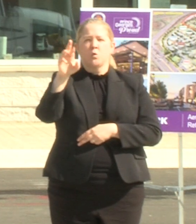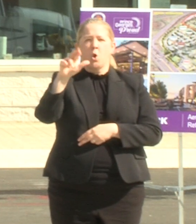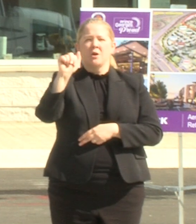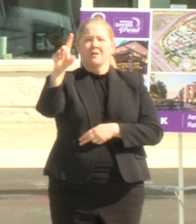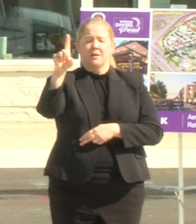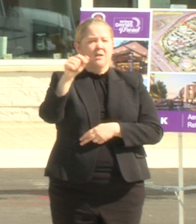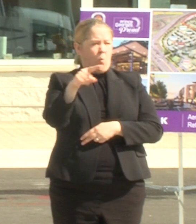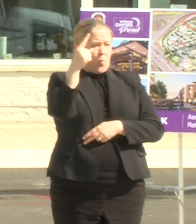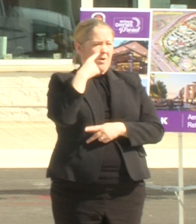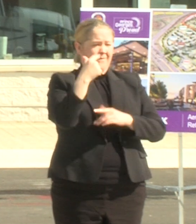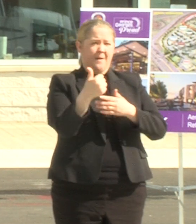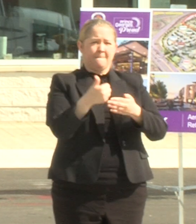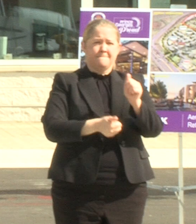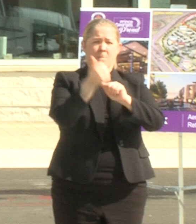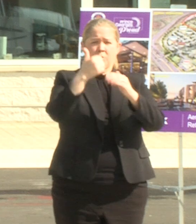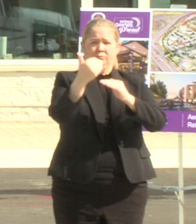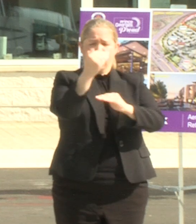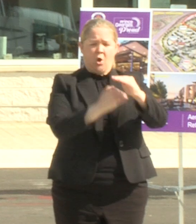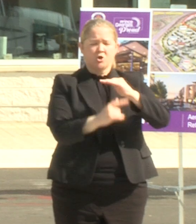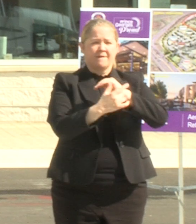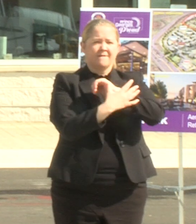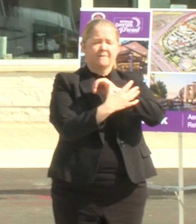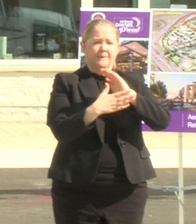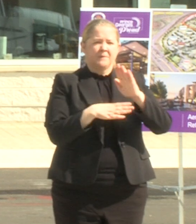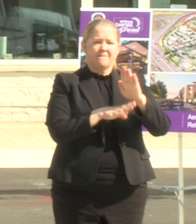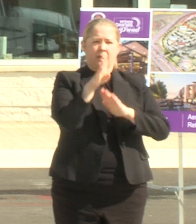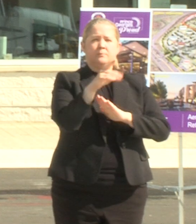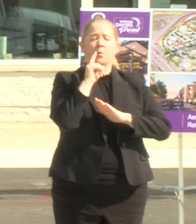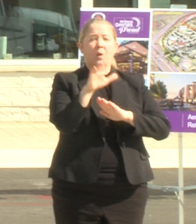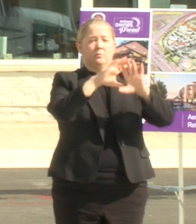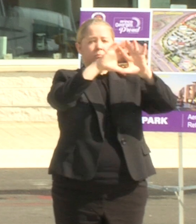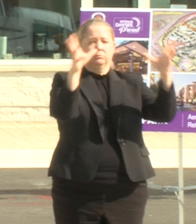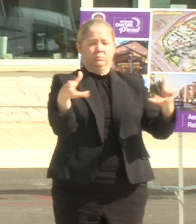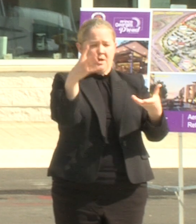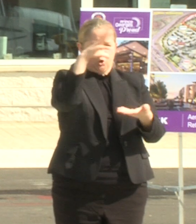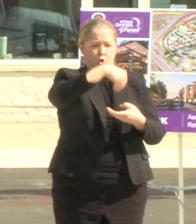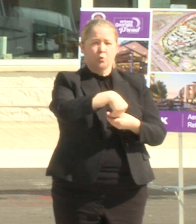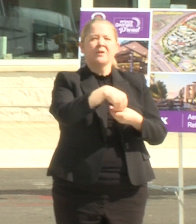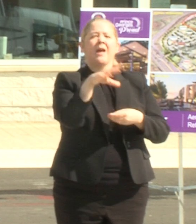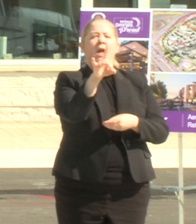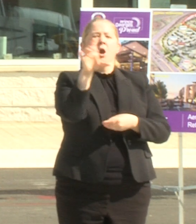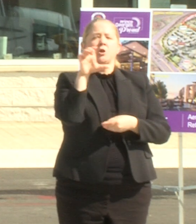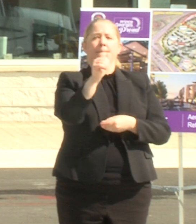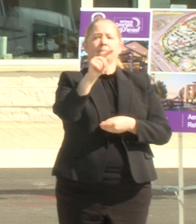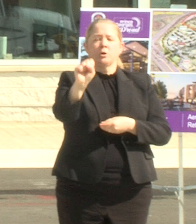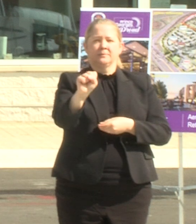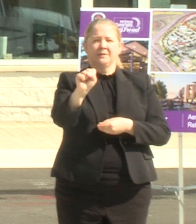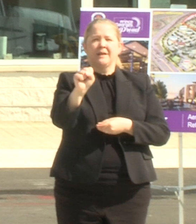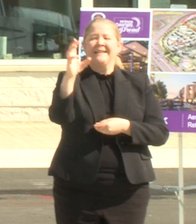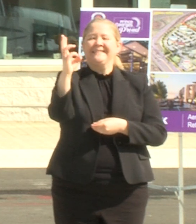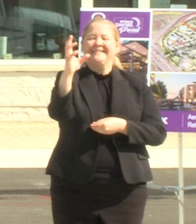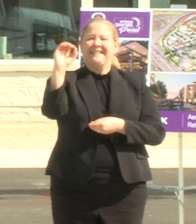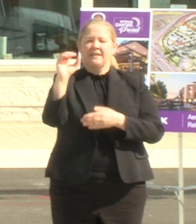in downtown largo along lotsford road the pavilion will include 800 apartments 60 000 square